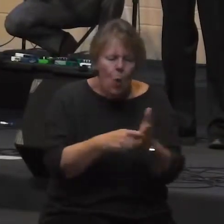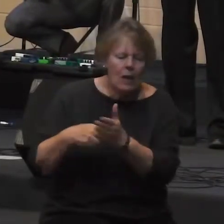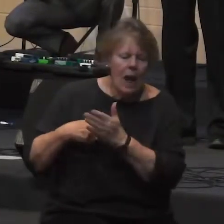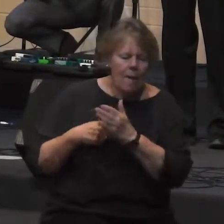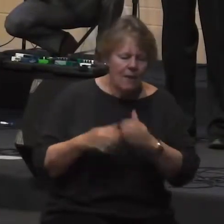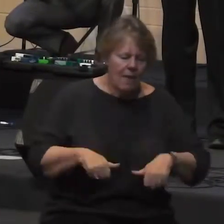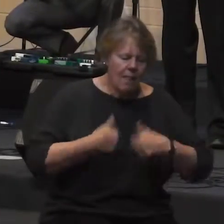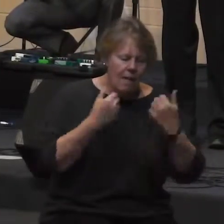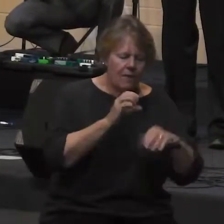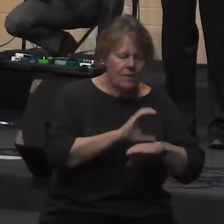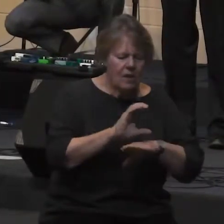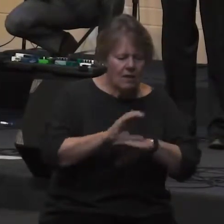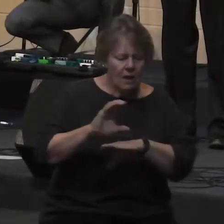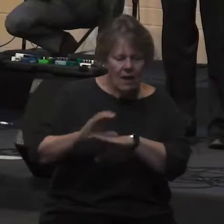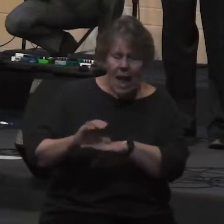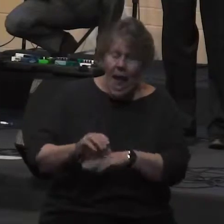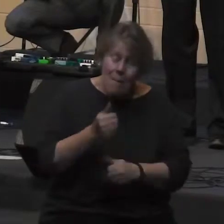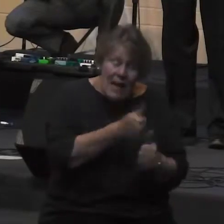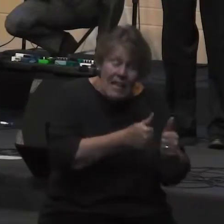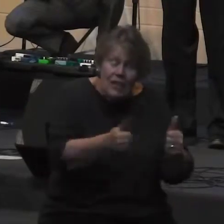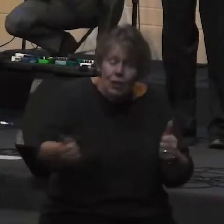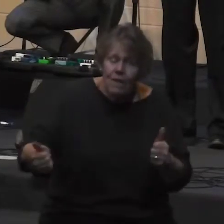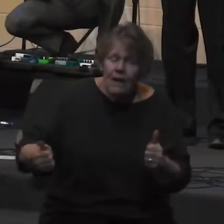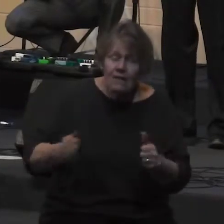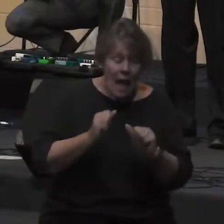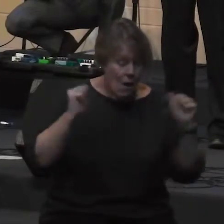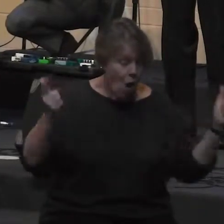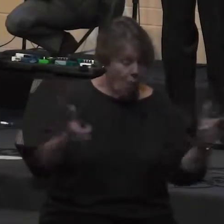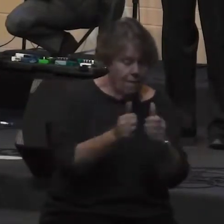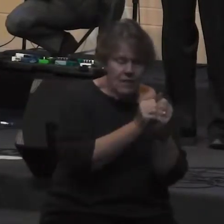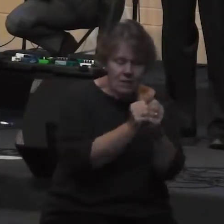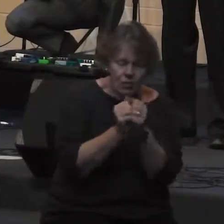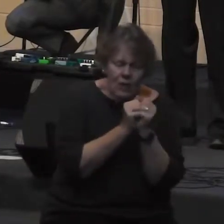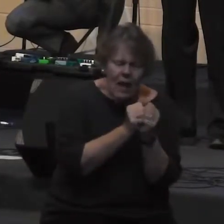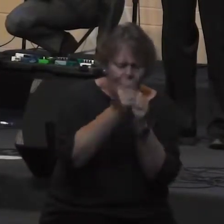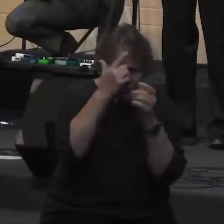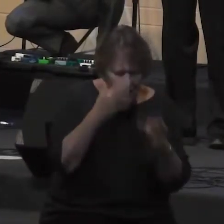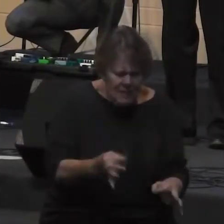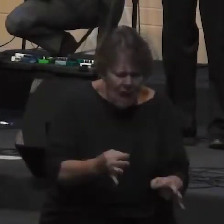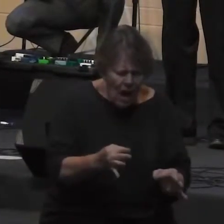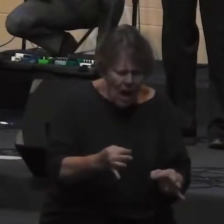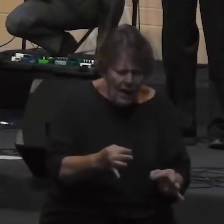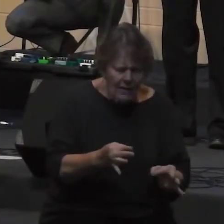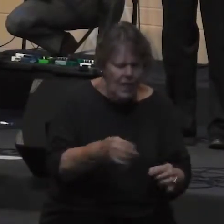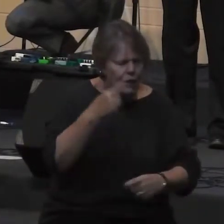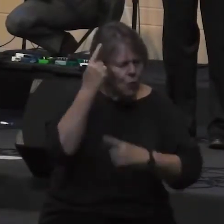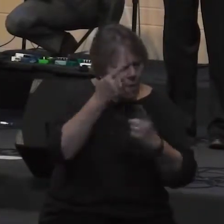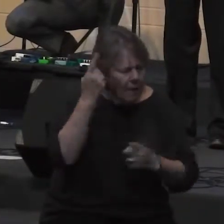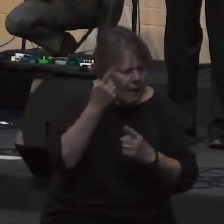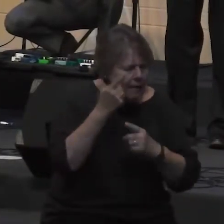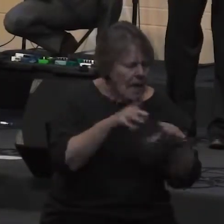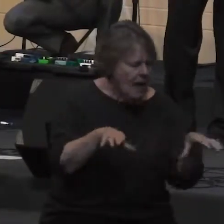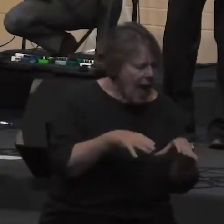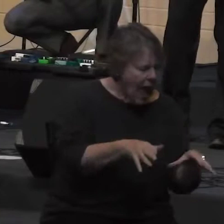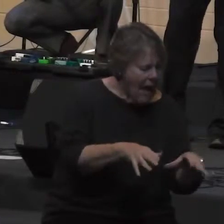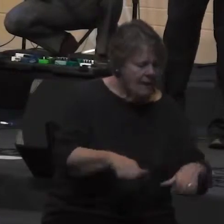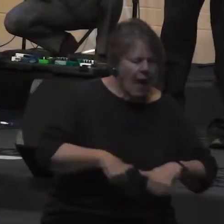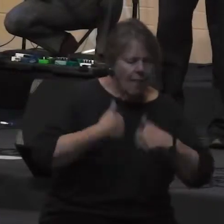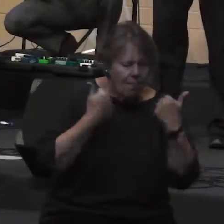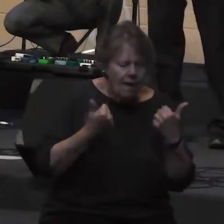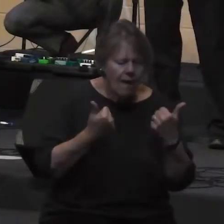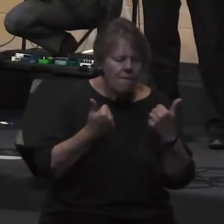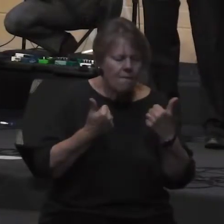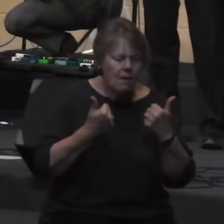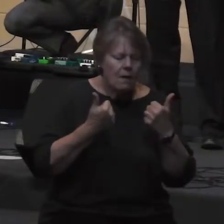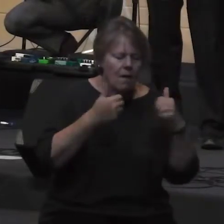may each of us and all of us together choose to think and act and live according to your